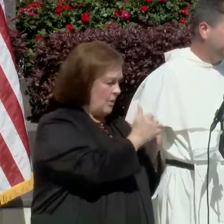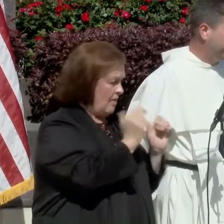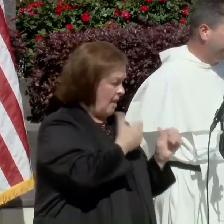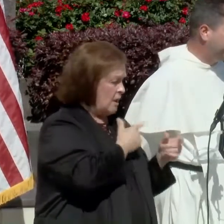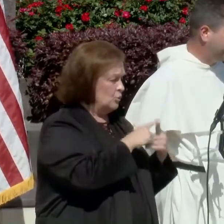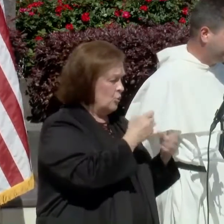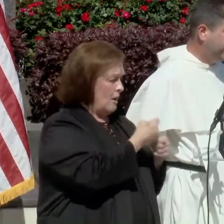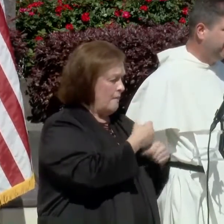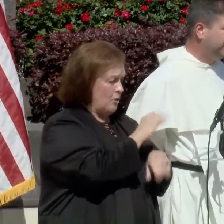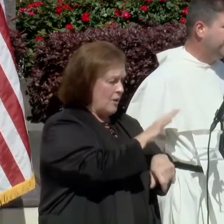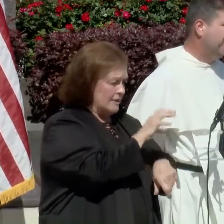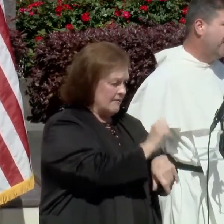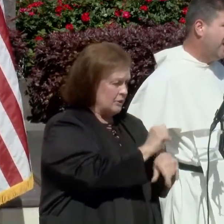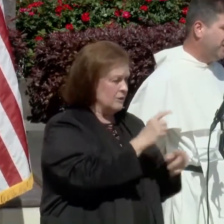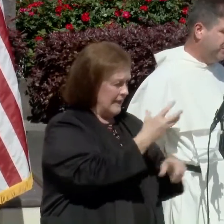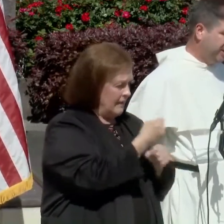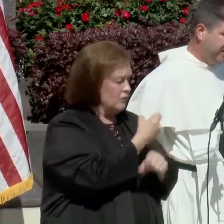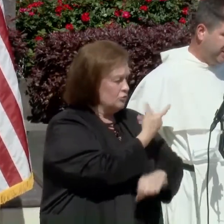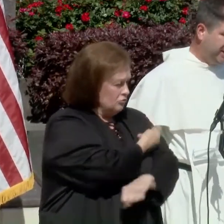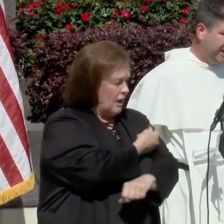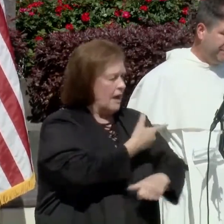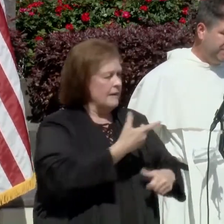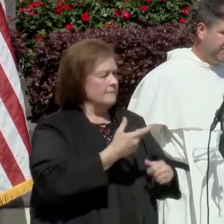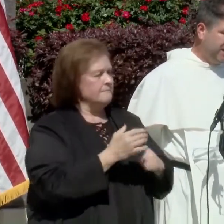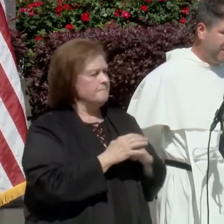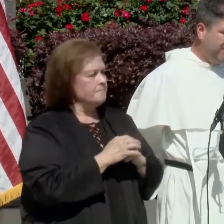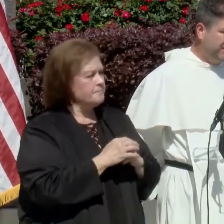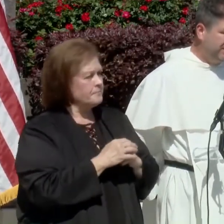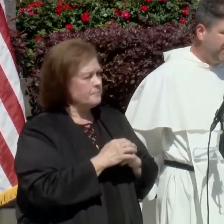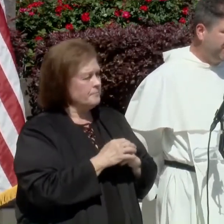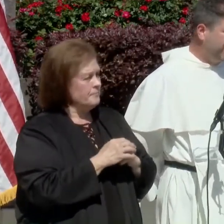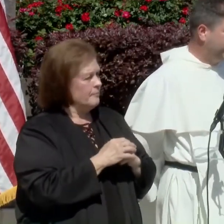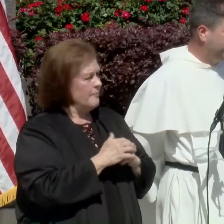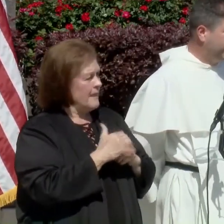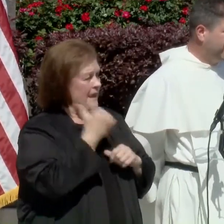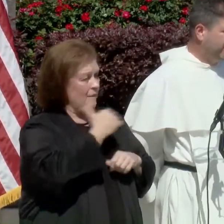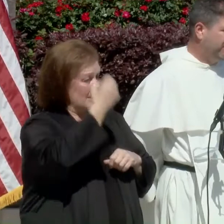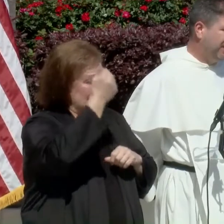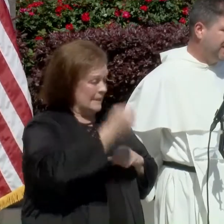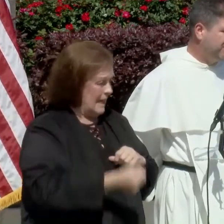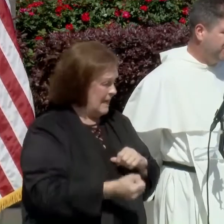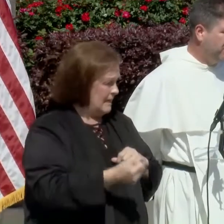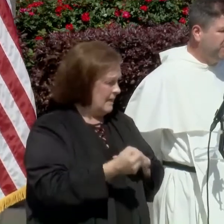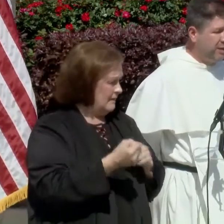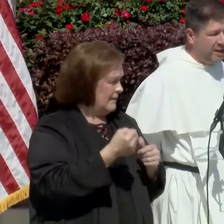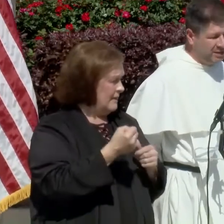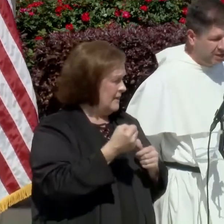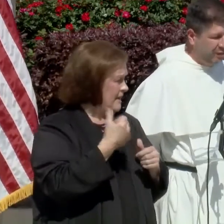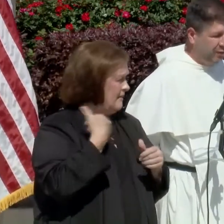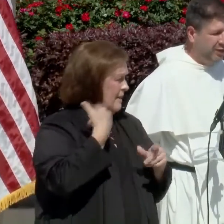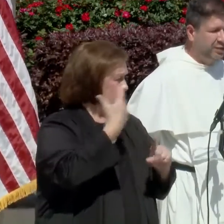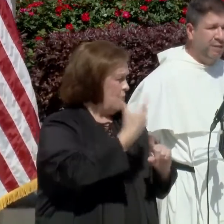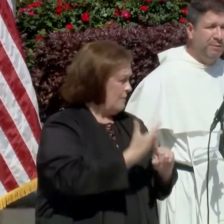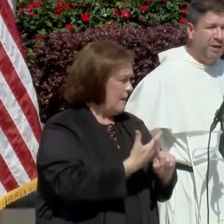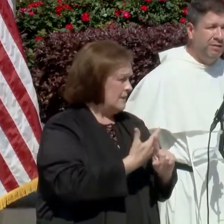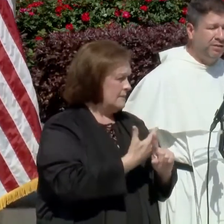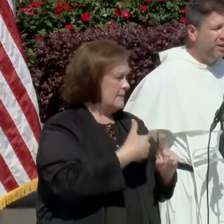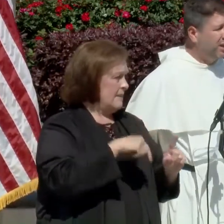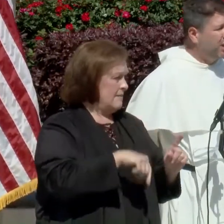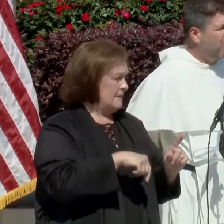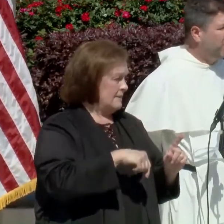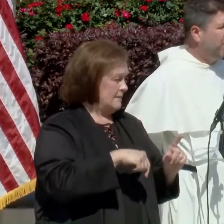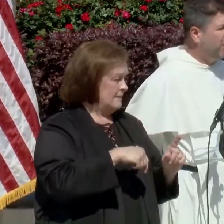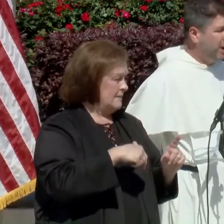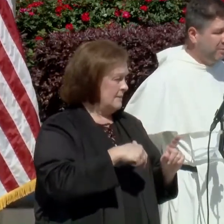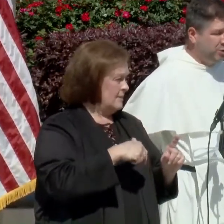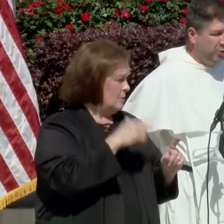reservations to get the vaccine. Actually, uh, every Saturday for the last three months and still for this coming month,